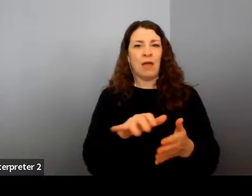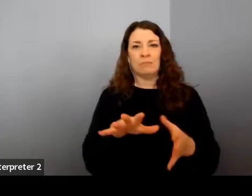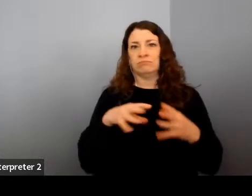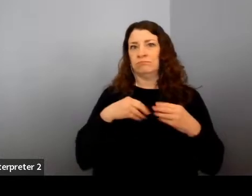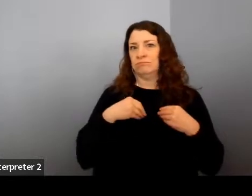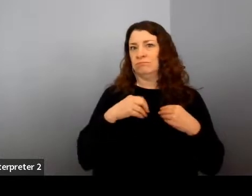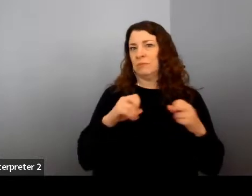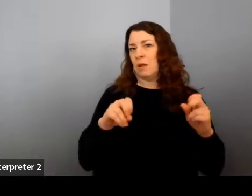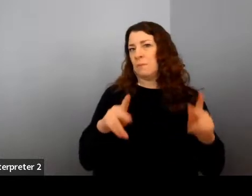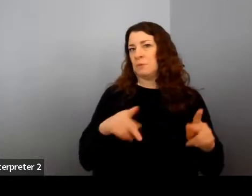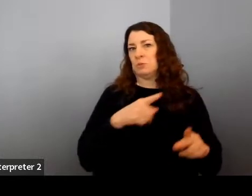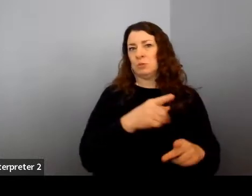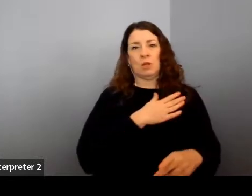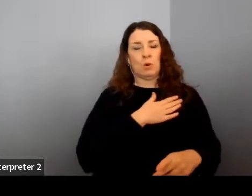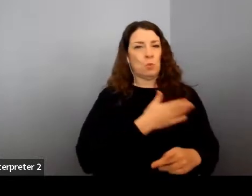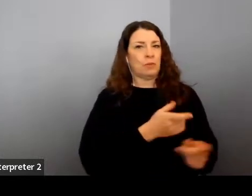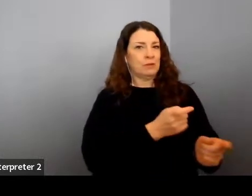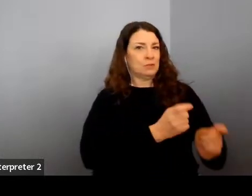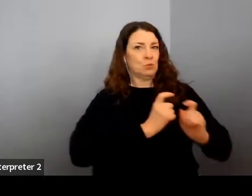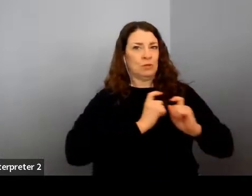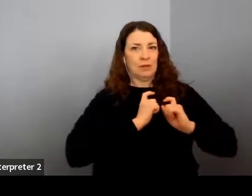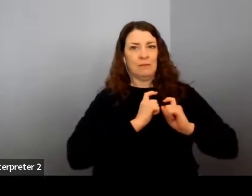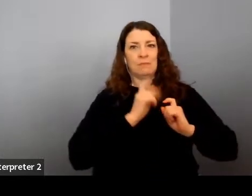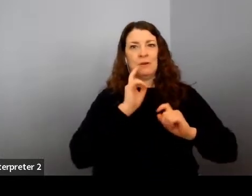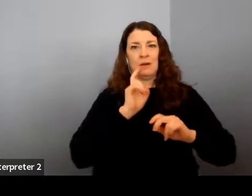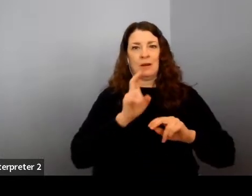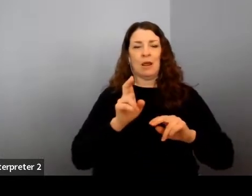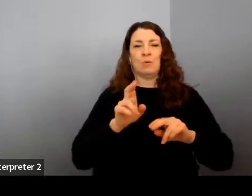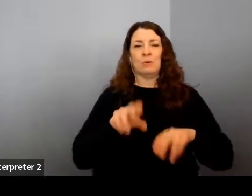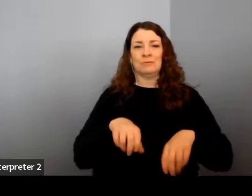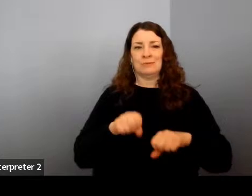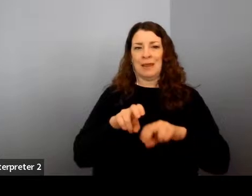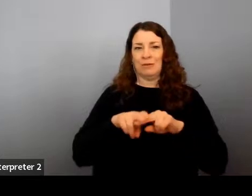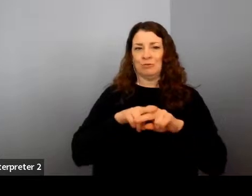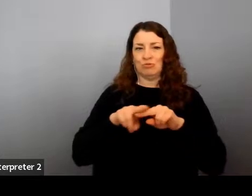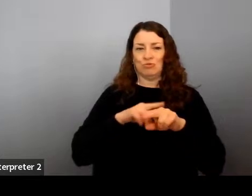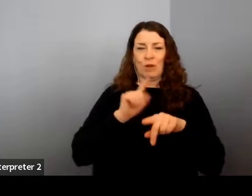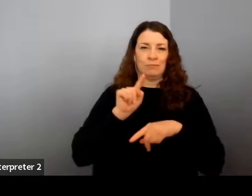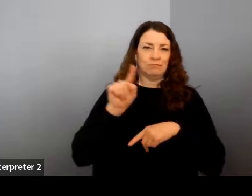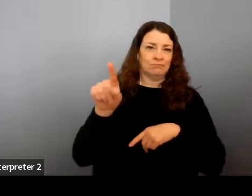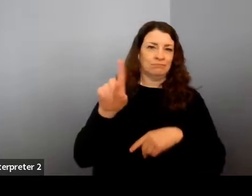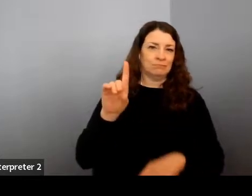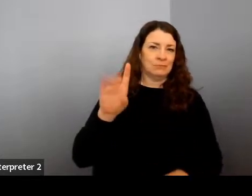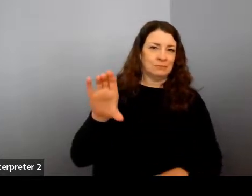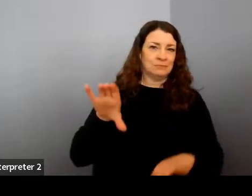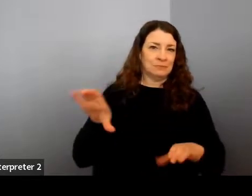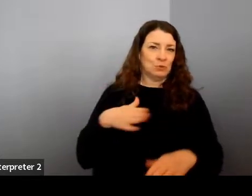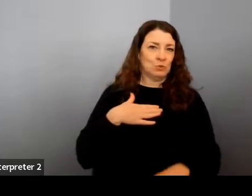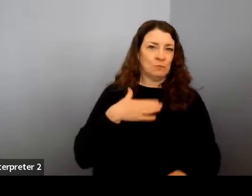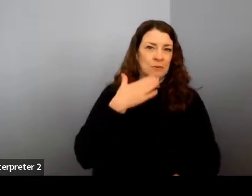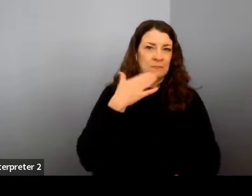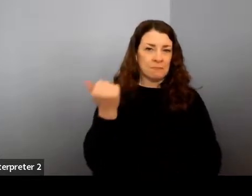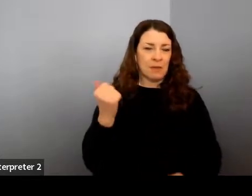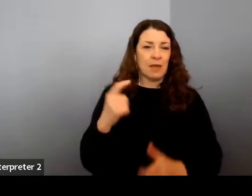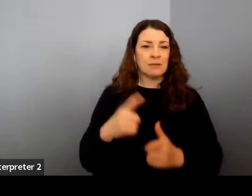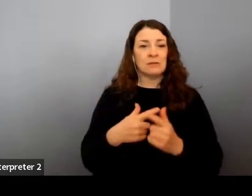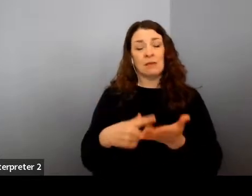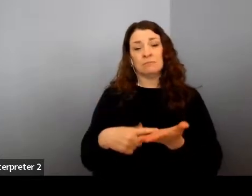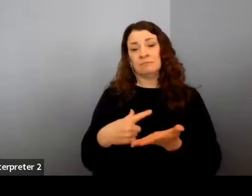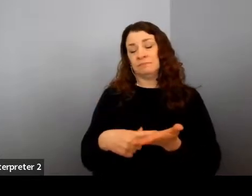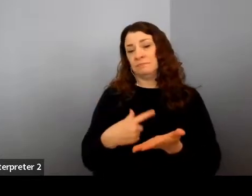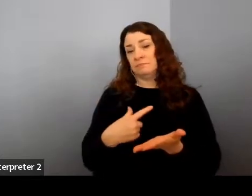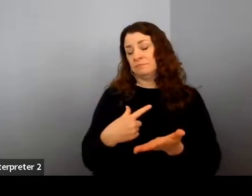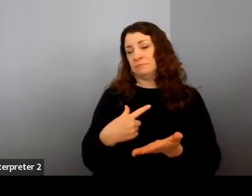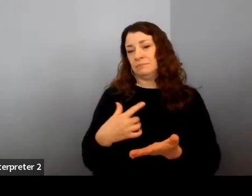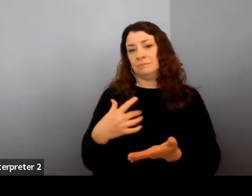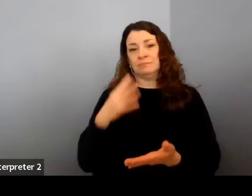to give me a shot at an interview, I'm going to take a train down to DC and, you know, do the best I can. And then there have been moments where, you